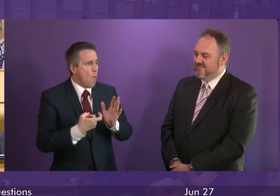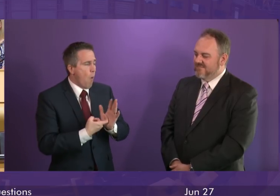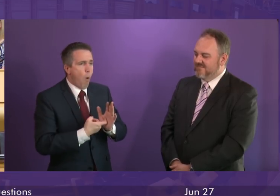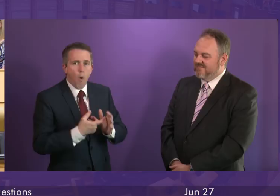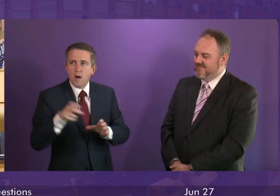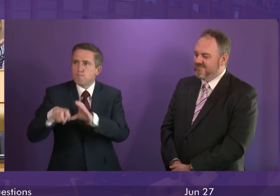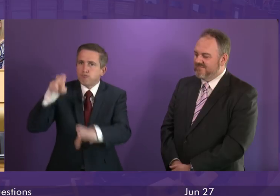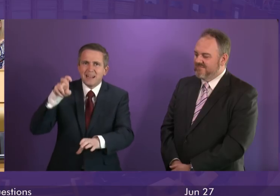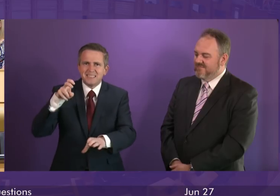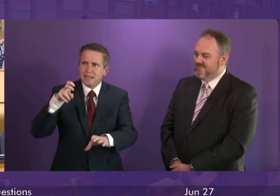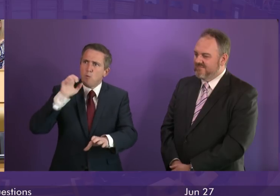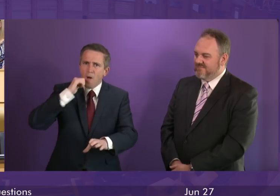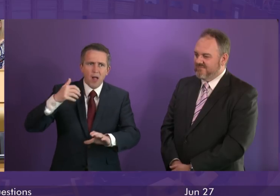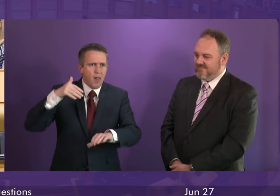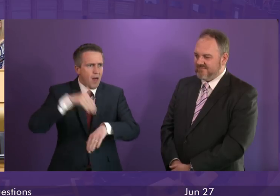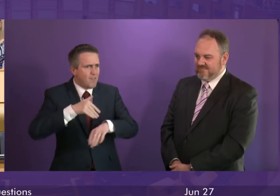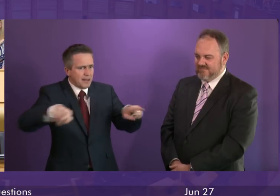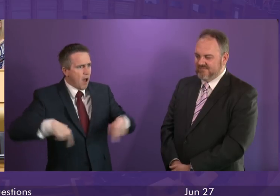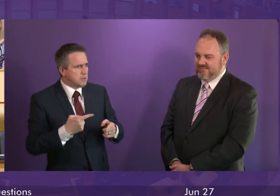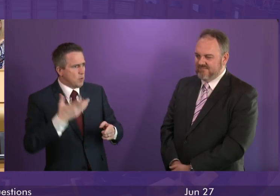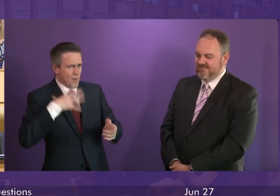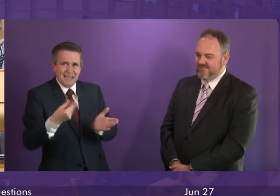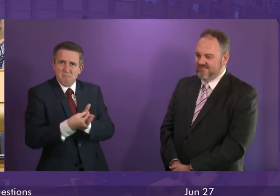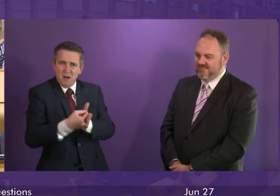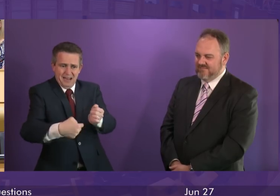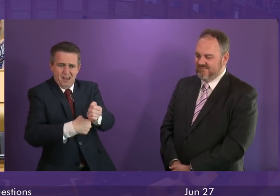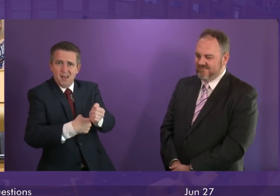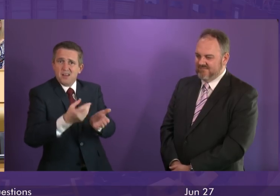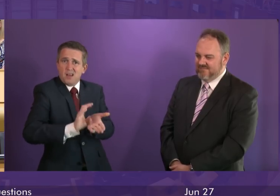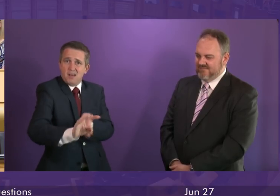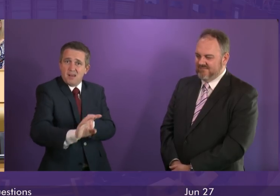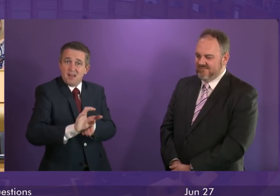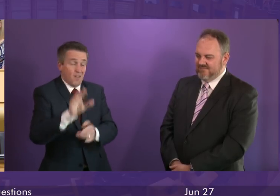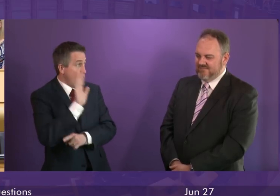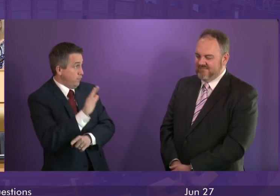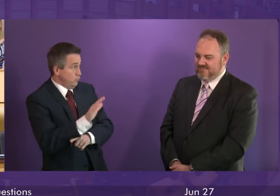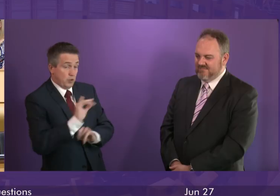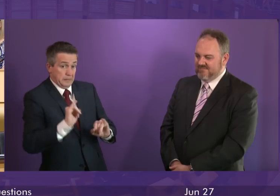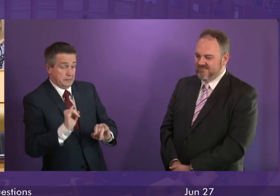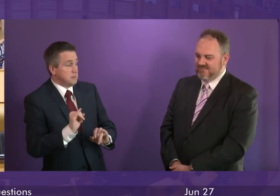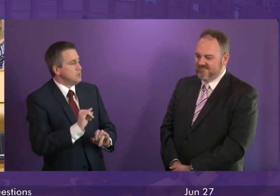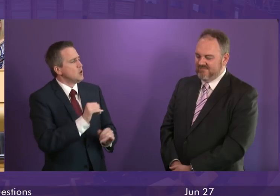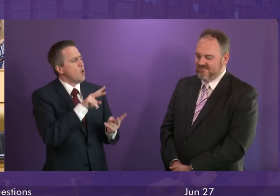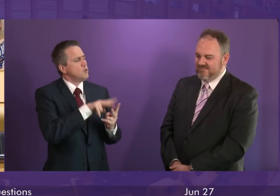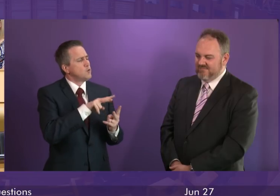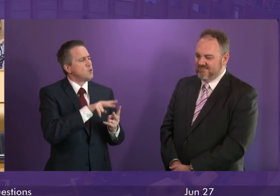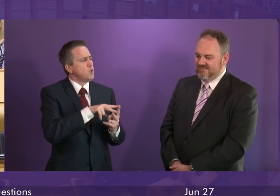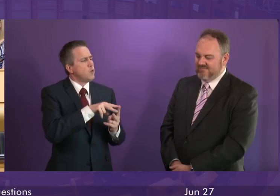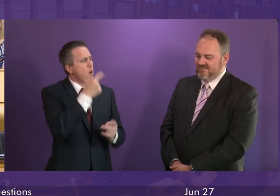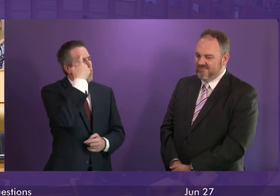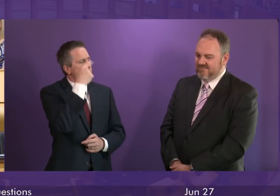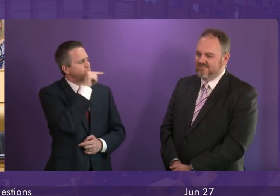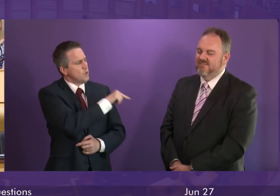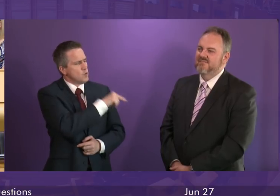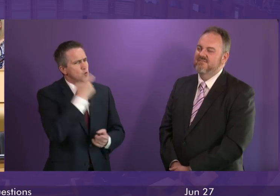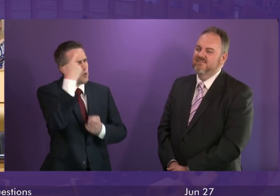to Brexit, as we undoubtedly will? It is common sense budgeting. And let me leave James Kelly with two final things